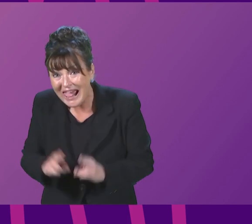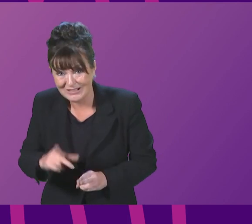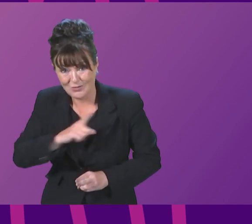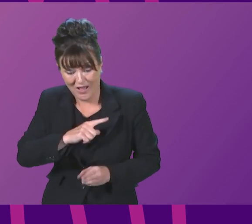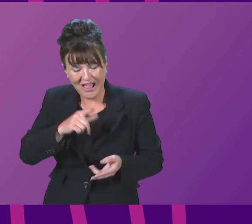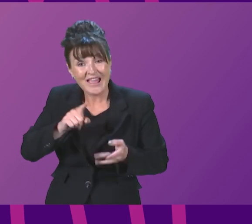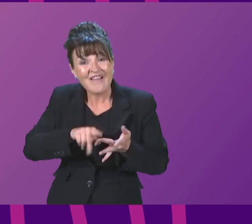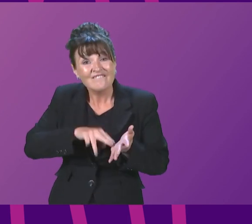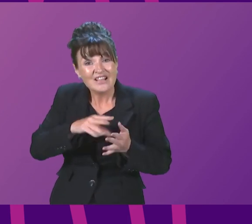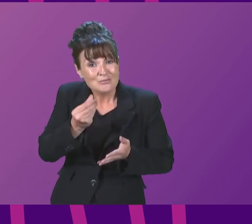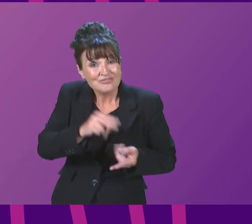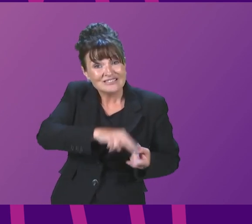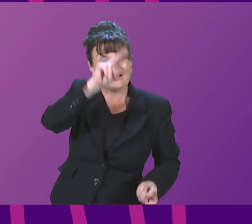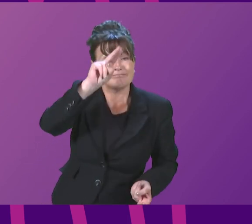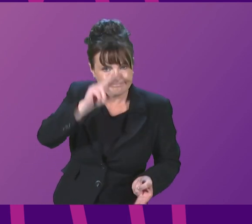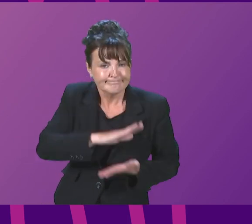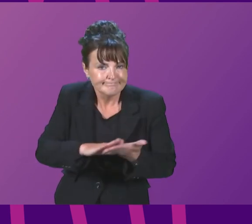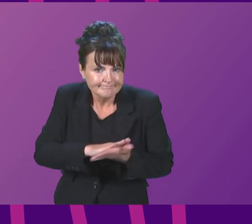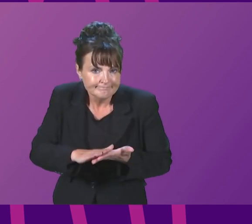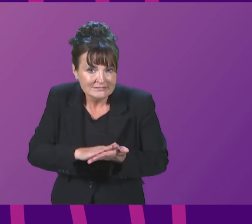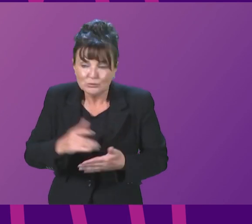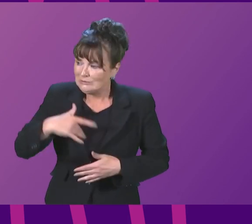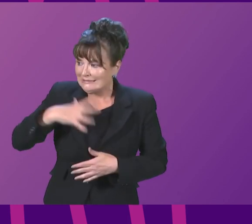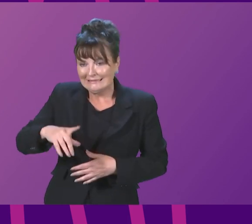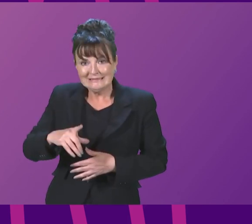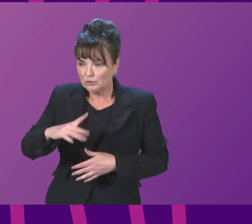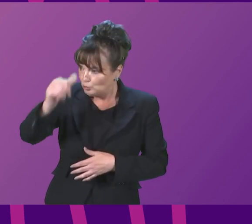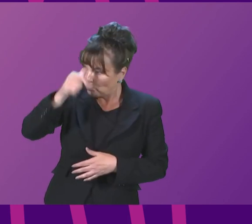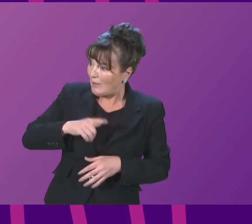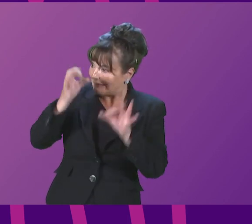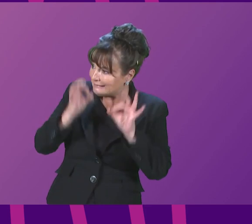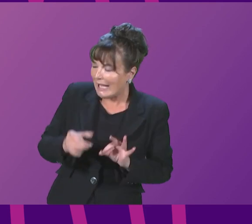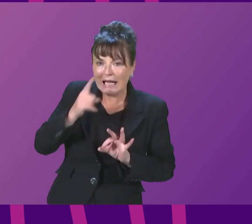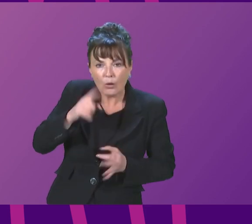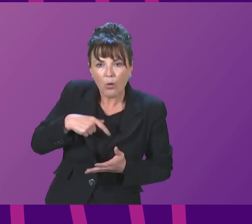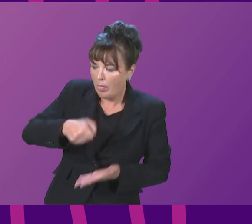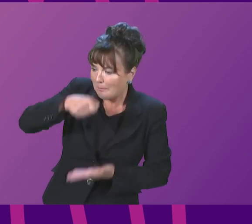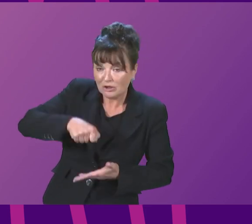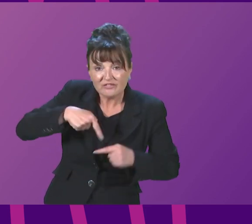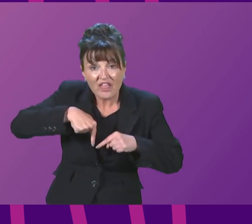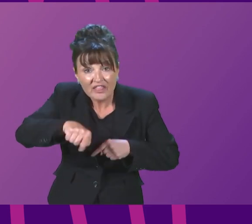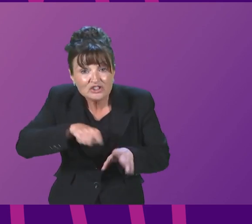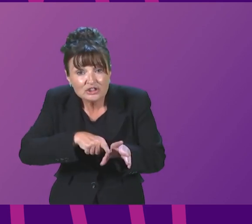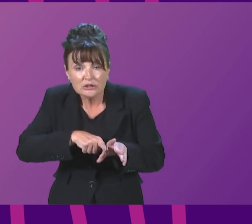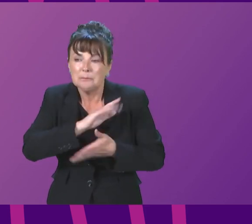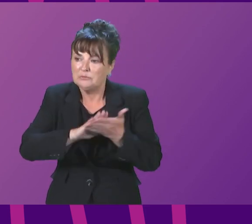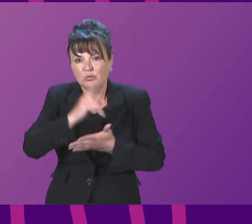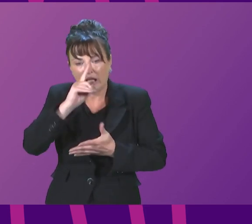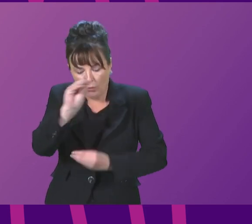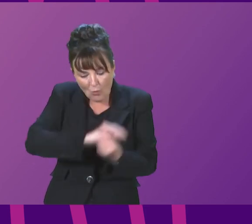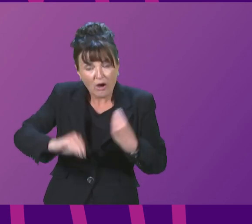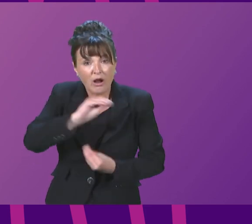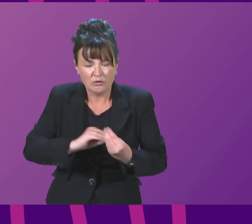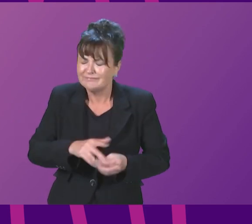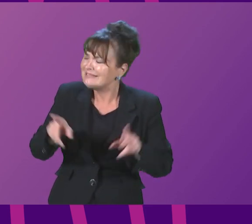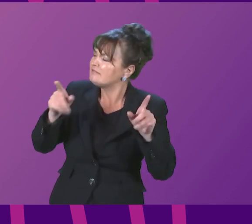devolved administrations so we can support public services and public sector workers. And lastly, Presiding Officer, no, I don't regret the